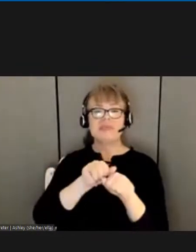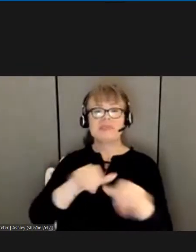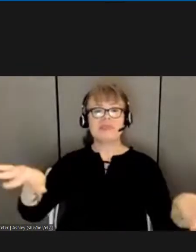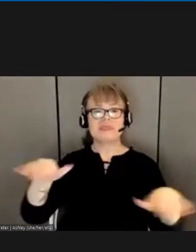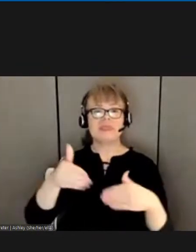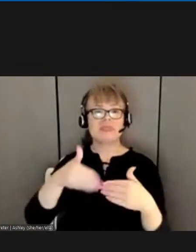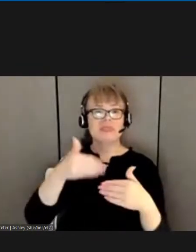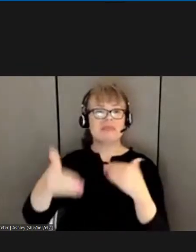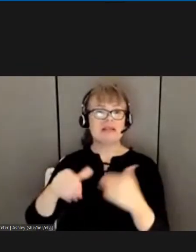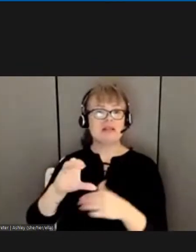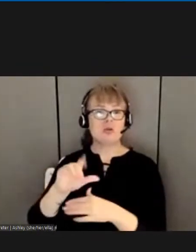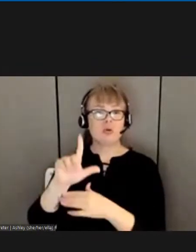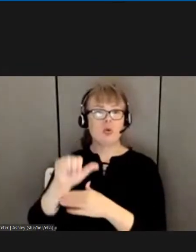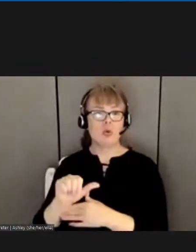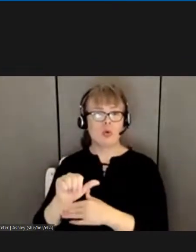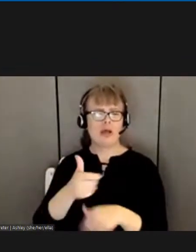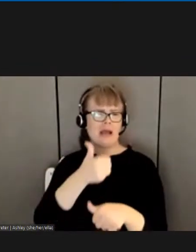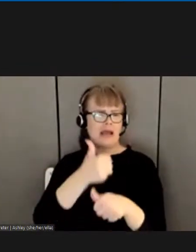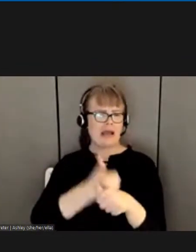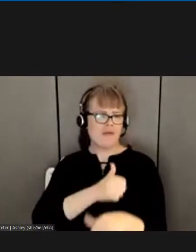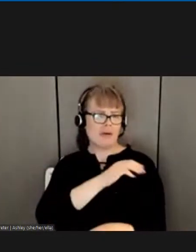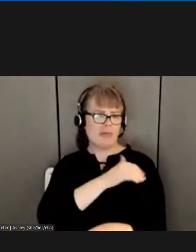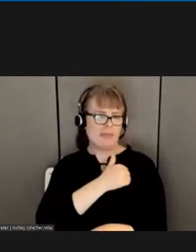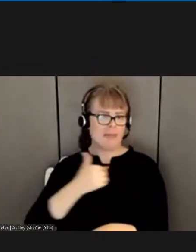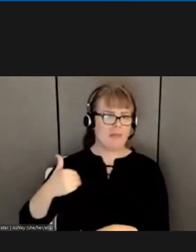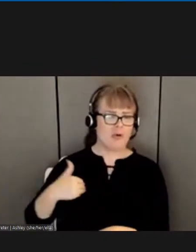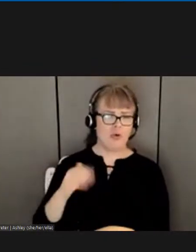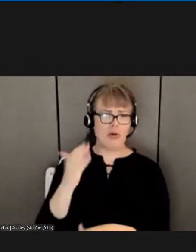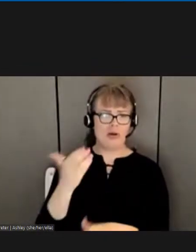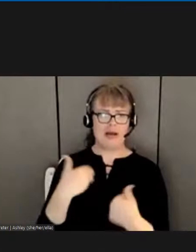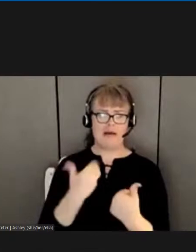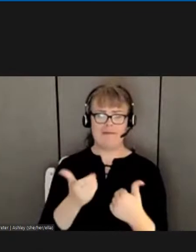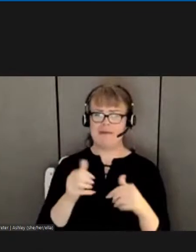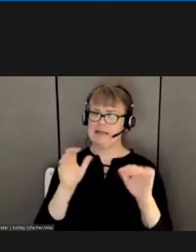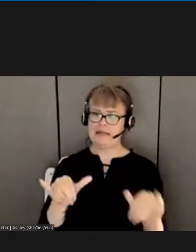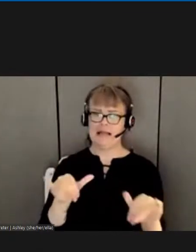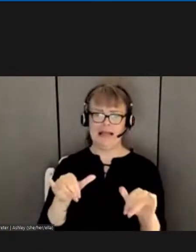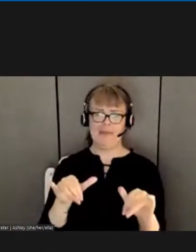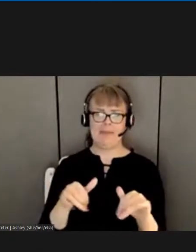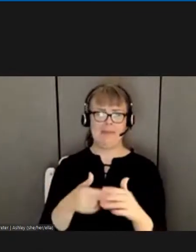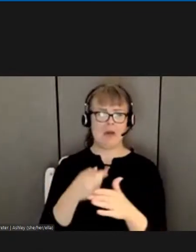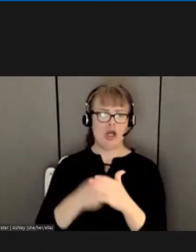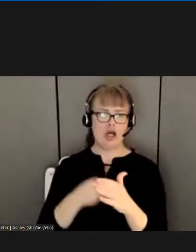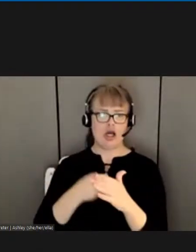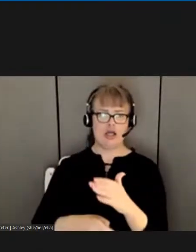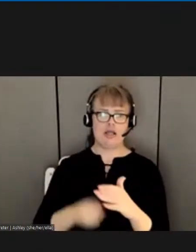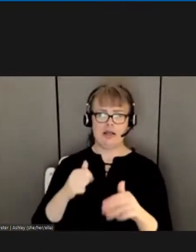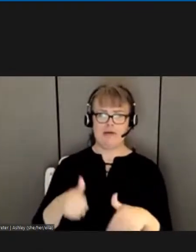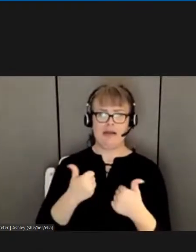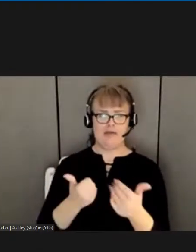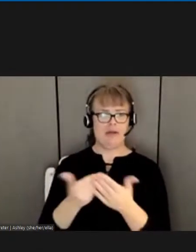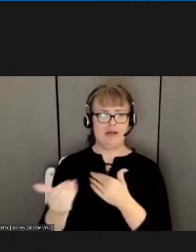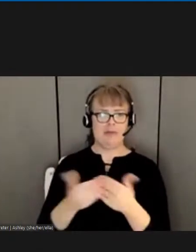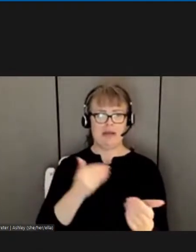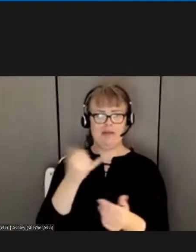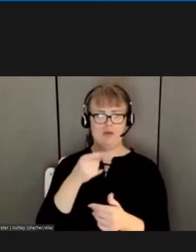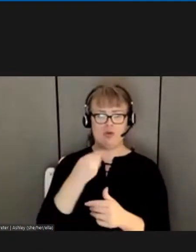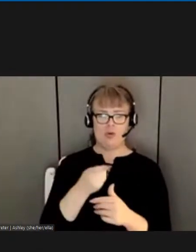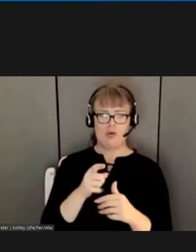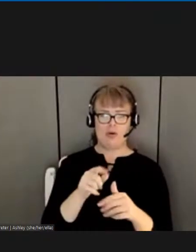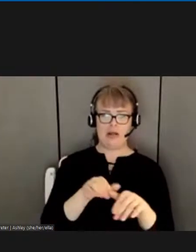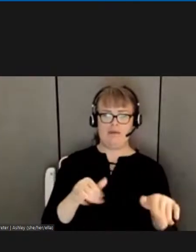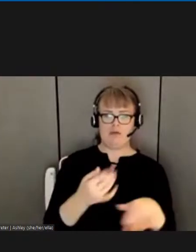see that every member gets the same amount of cost of living whether you're a level 4 custodian or a level 10 et